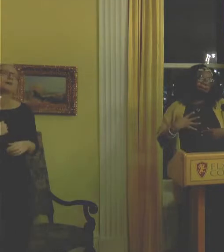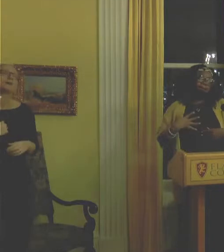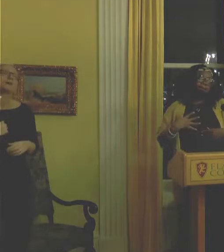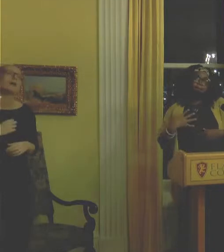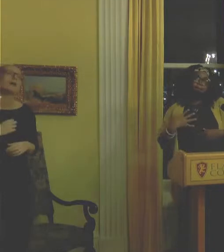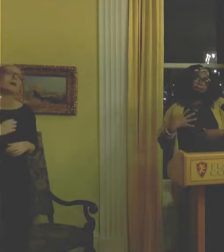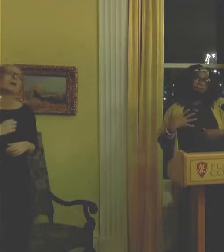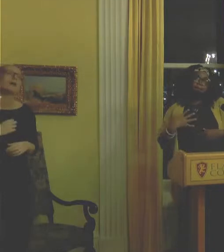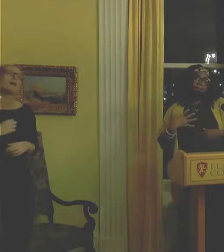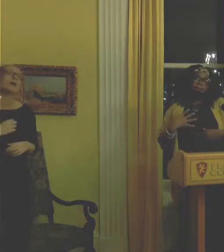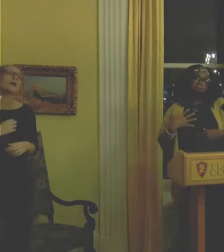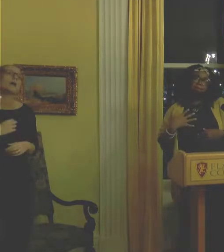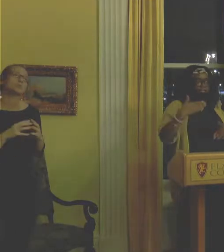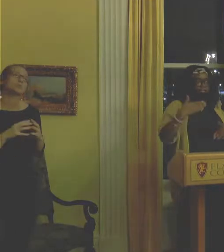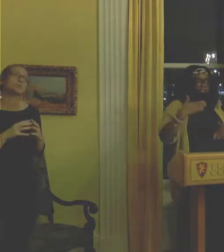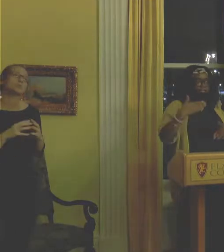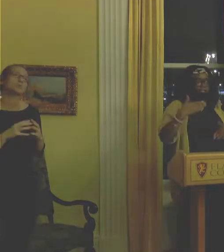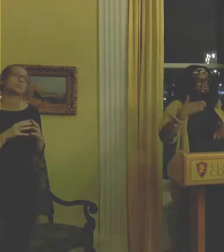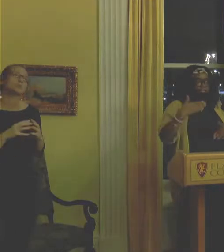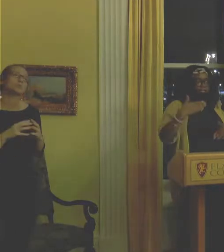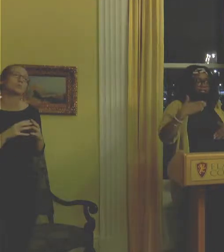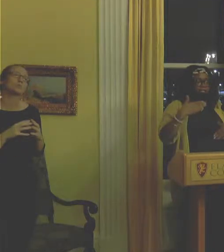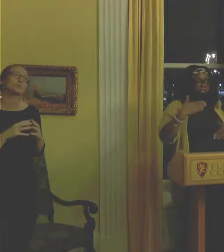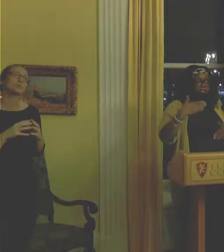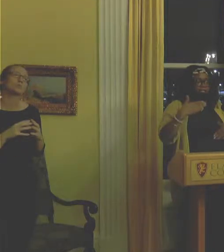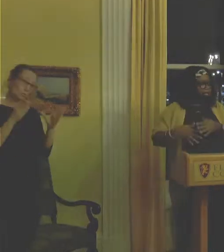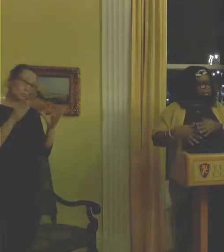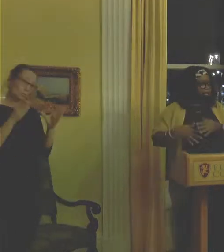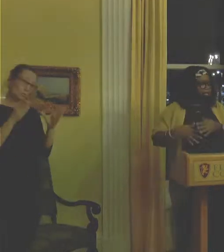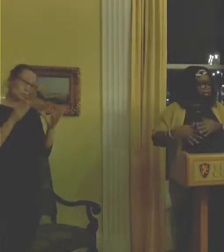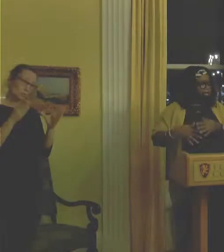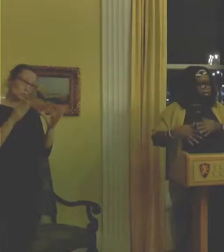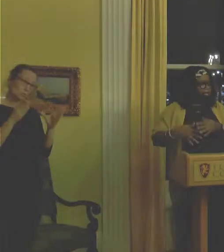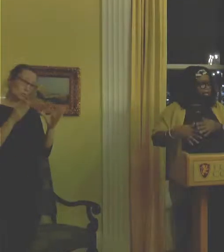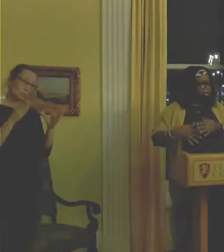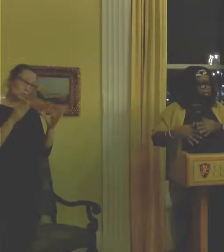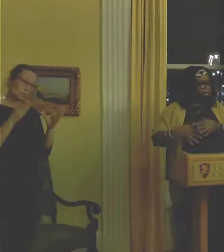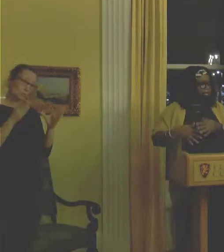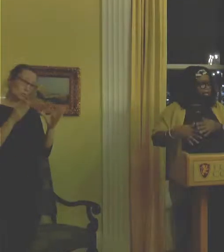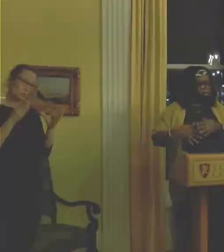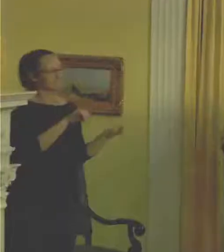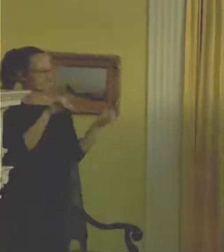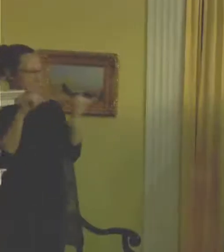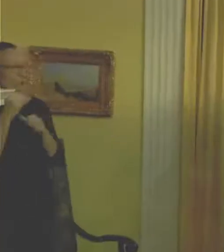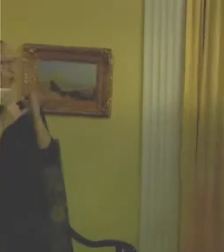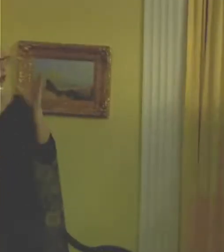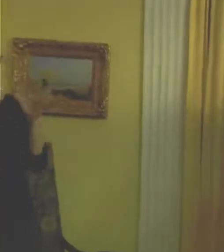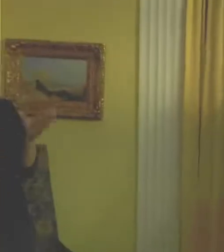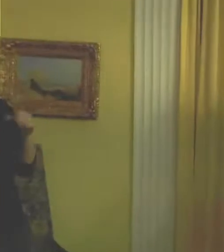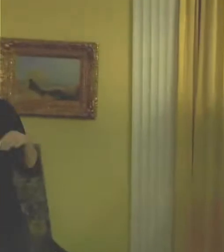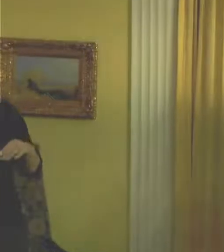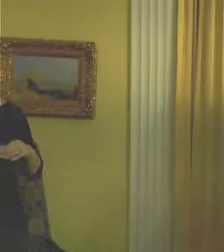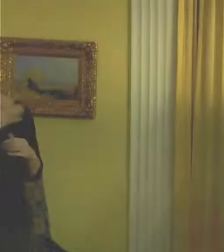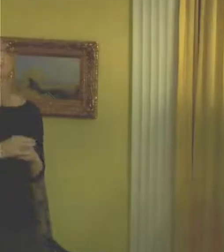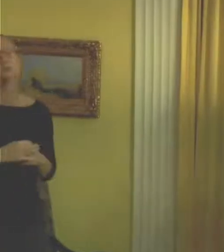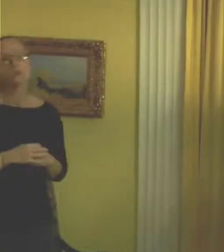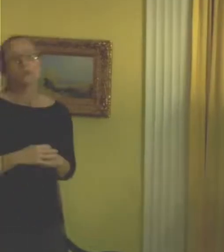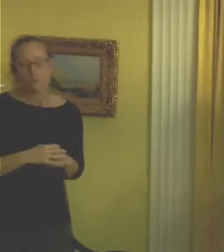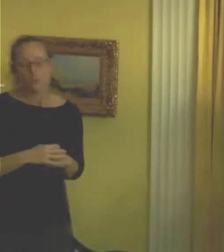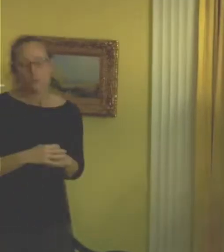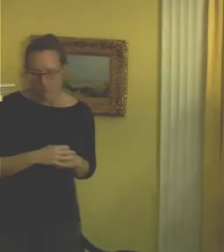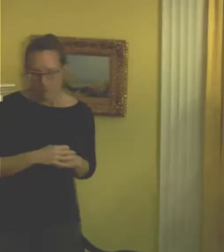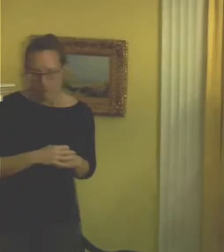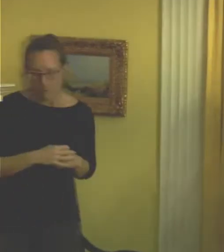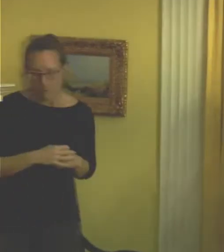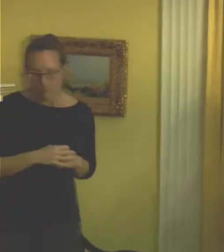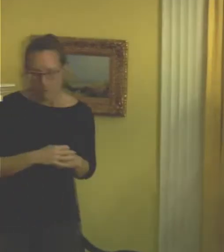teacher, historian, writer, researcher as I am an artist. So very seldom do I just, I am,